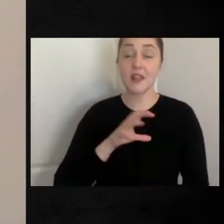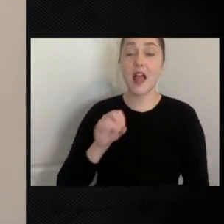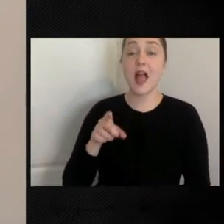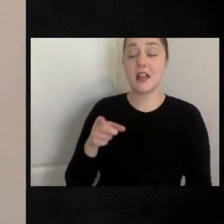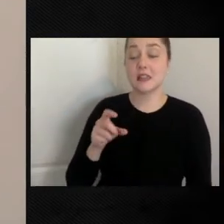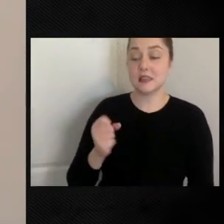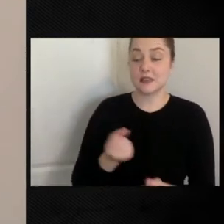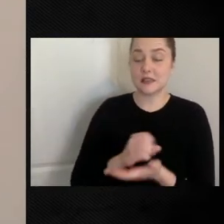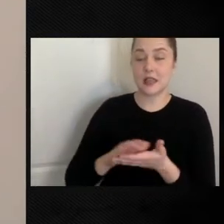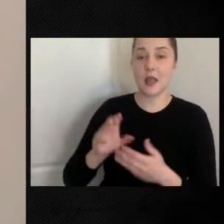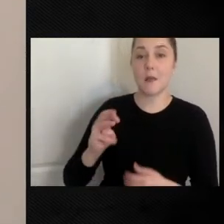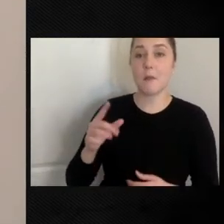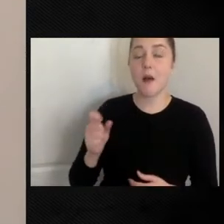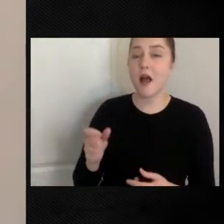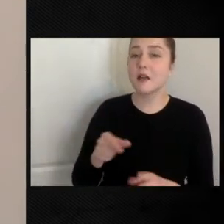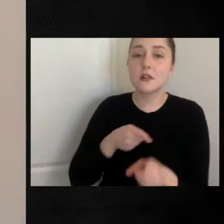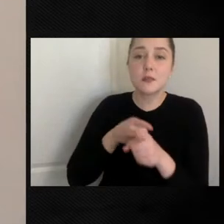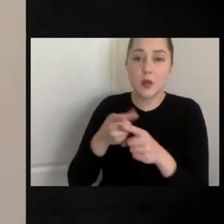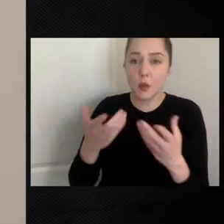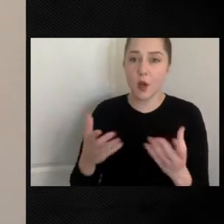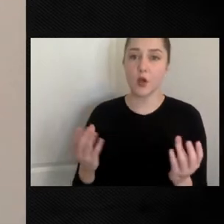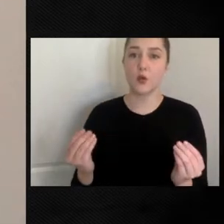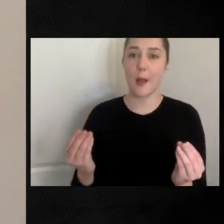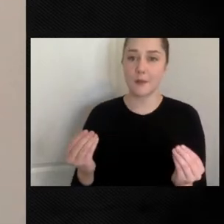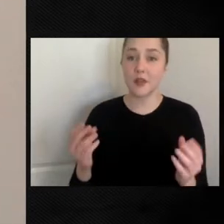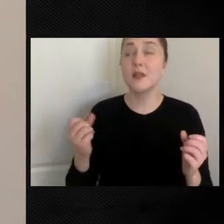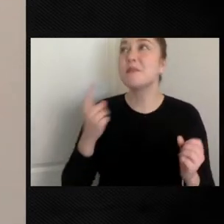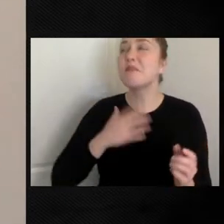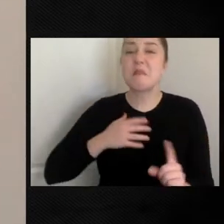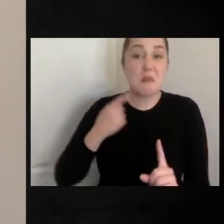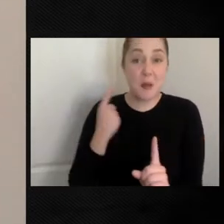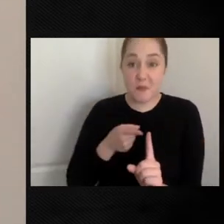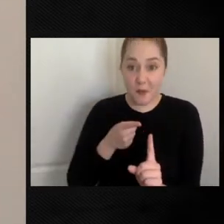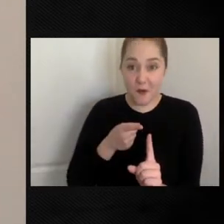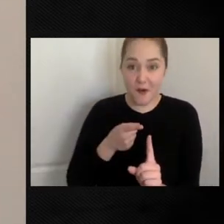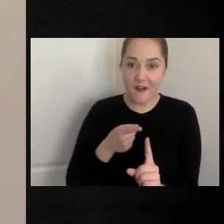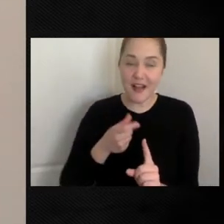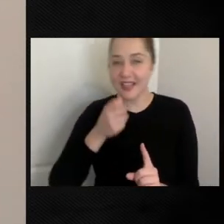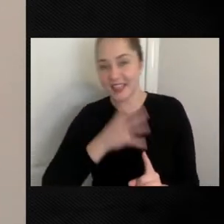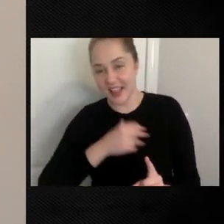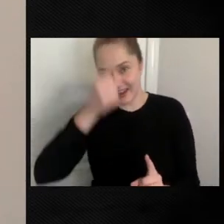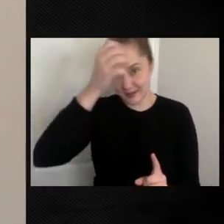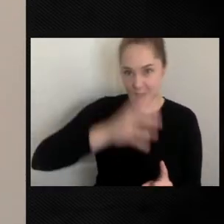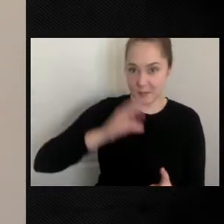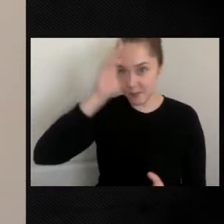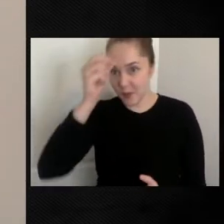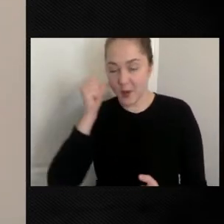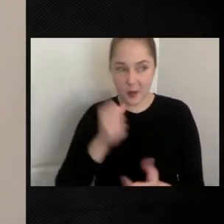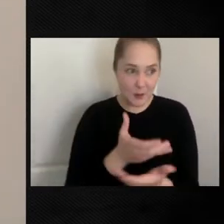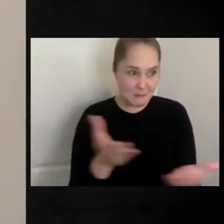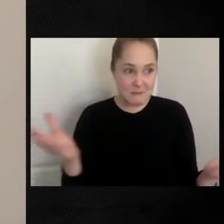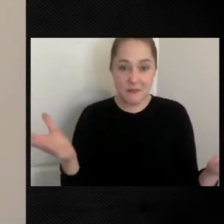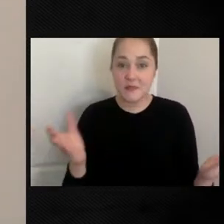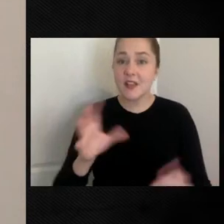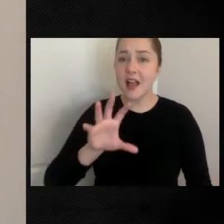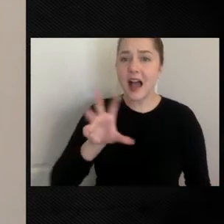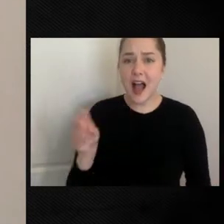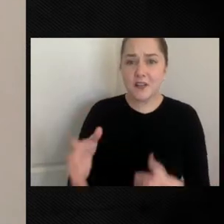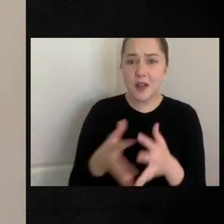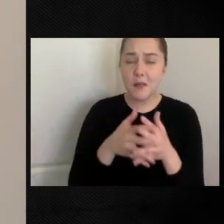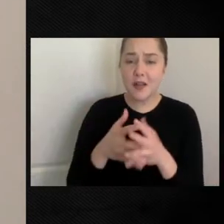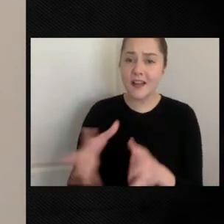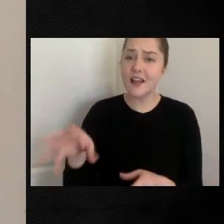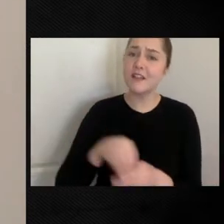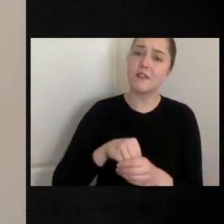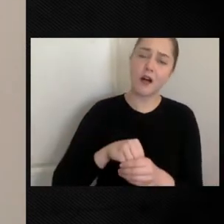in crabs. The picture I'm trying to point, ladies and gentlemen, and boys and girls, is that African Americans have been involved in all